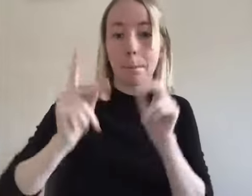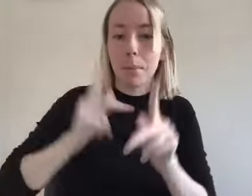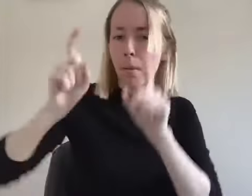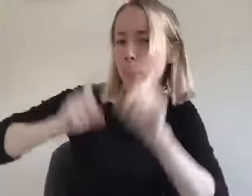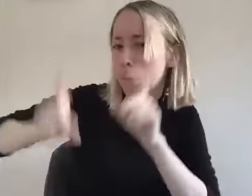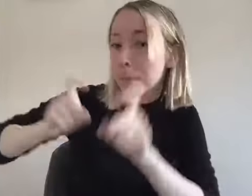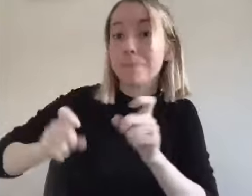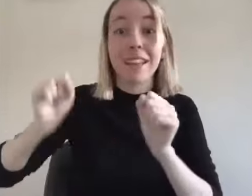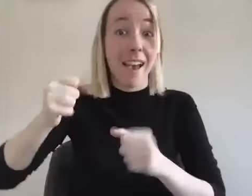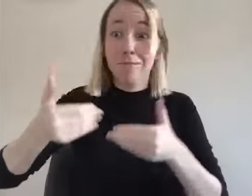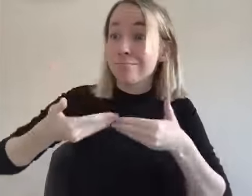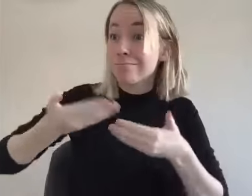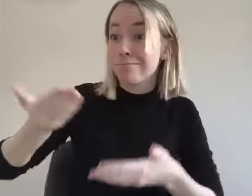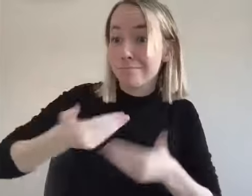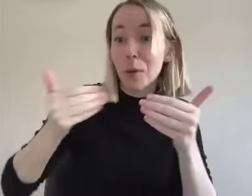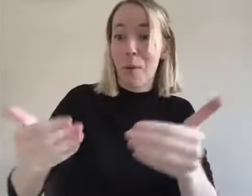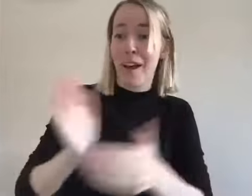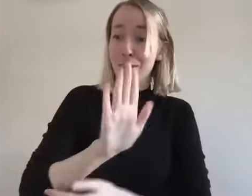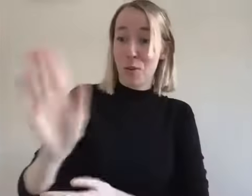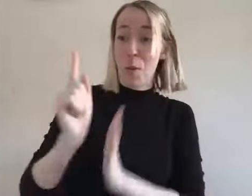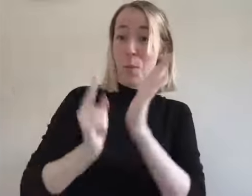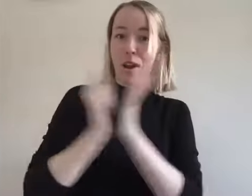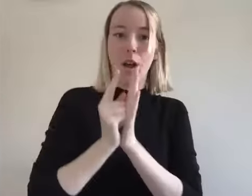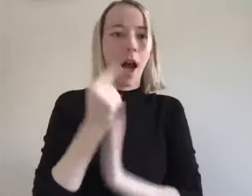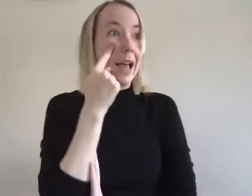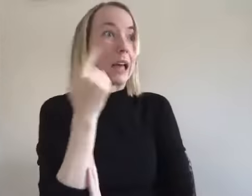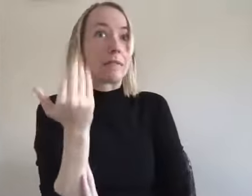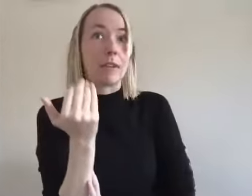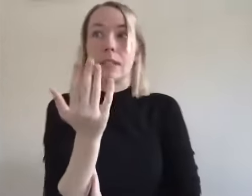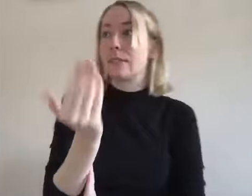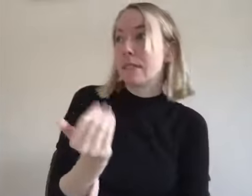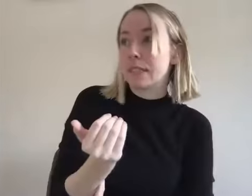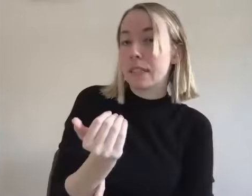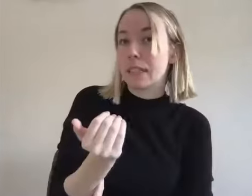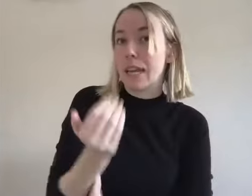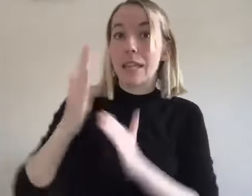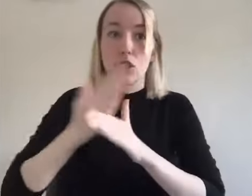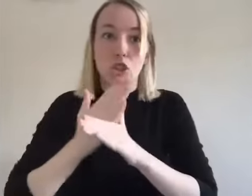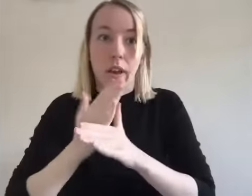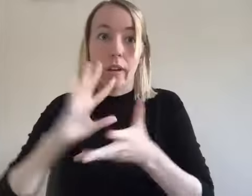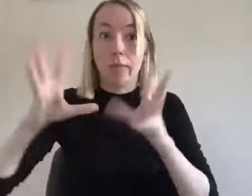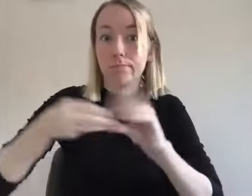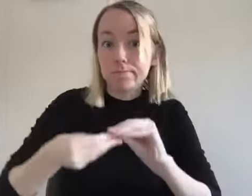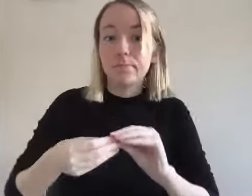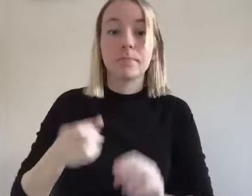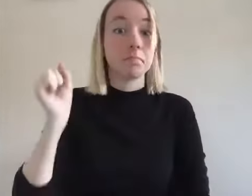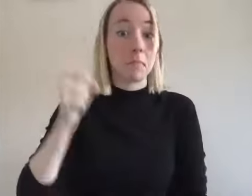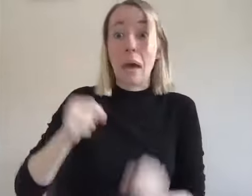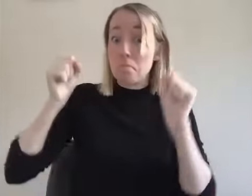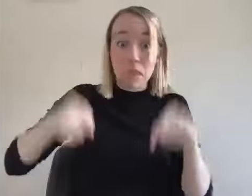and um yeah it's your hour do it please i thought we were doing 15 minutes each and then sharing you can do that